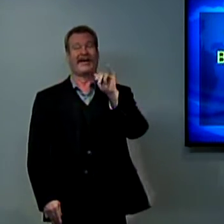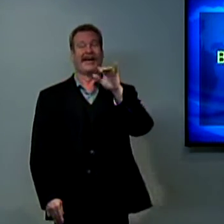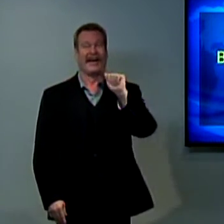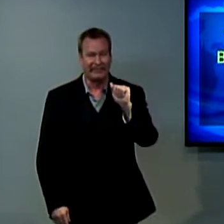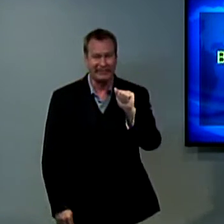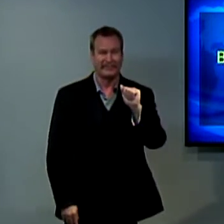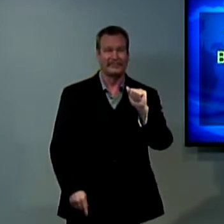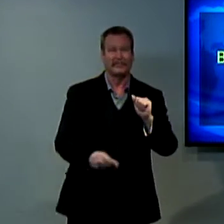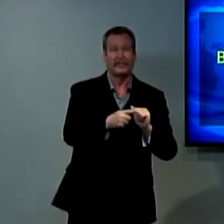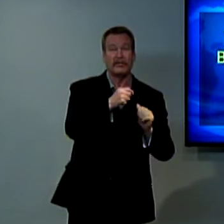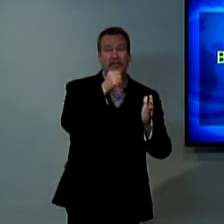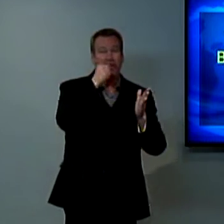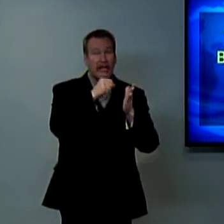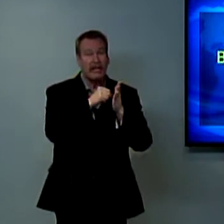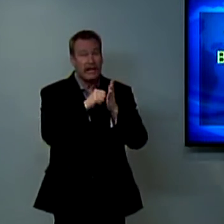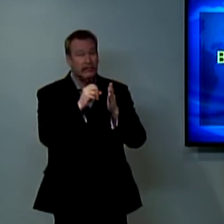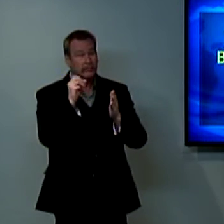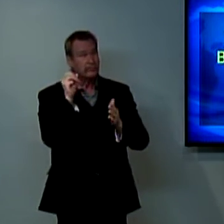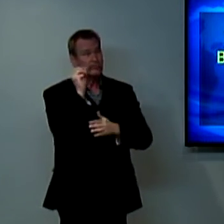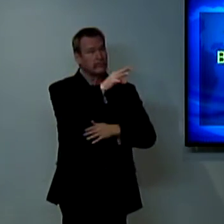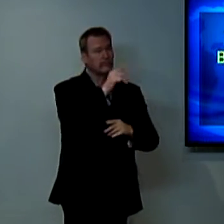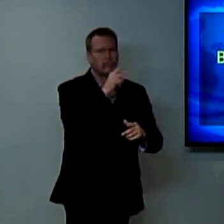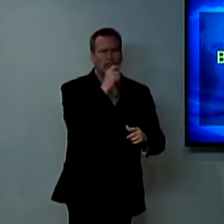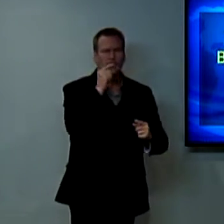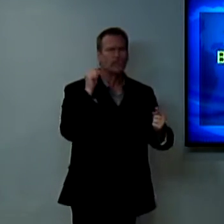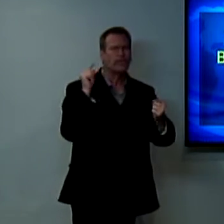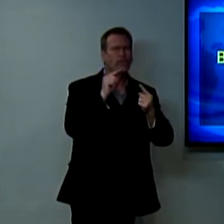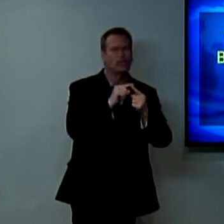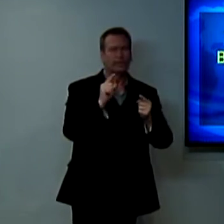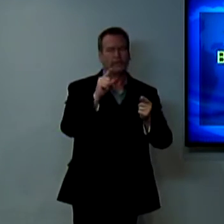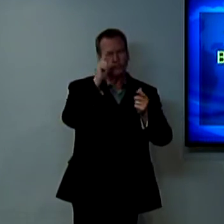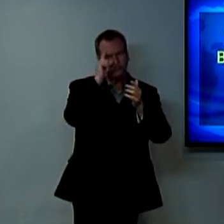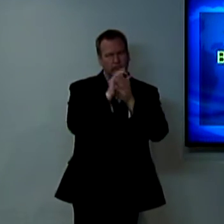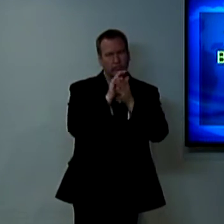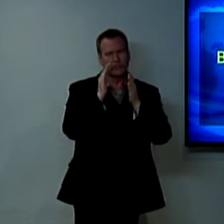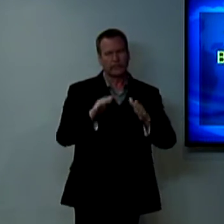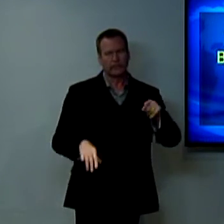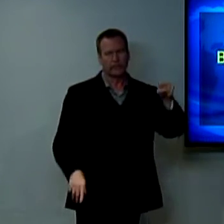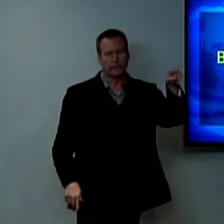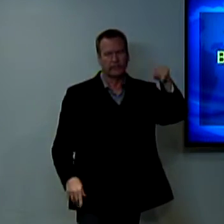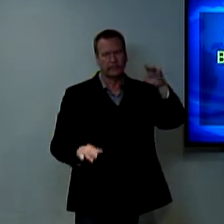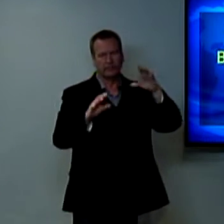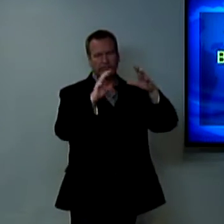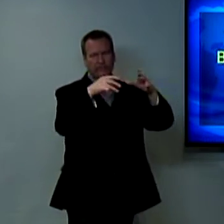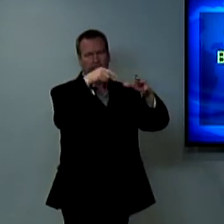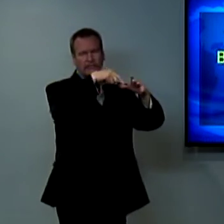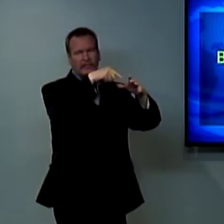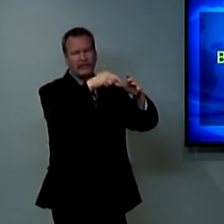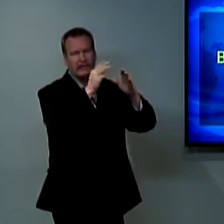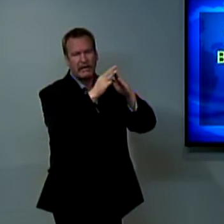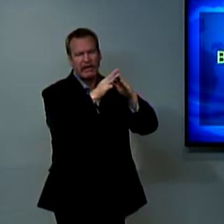chapter 17, verse 4, and it's written to believers,